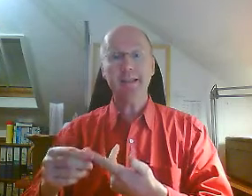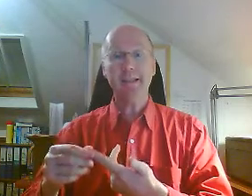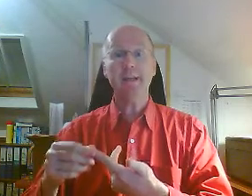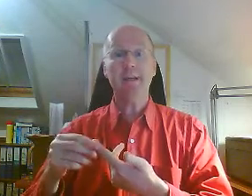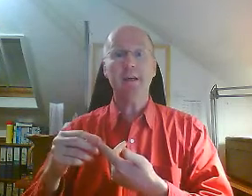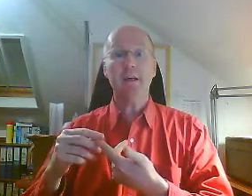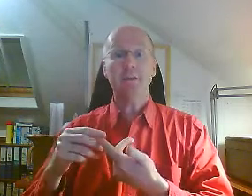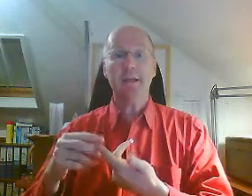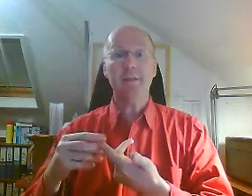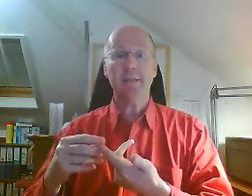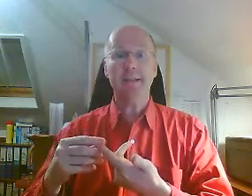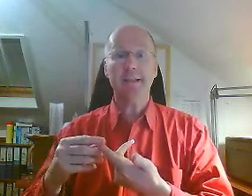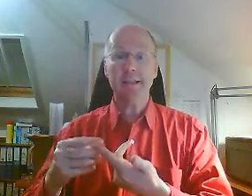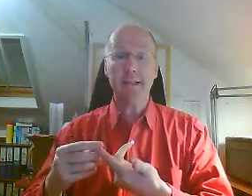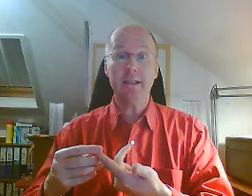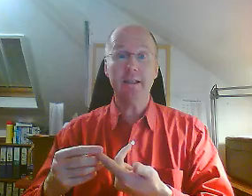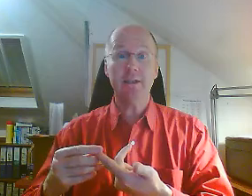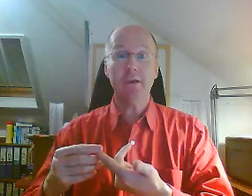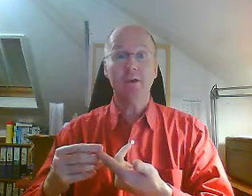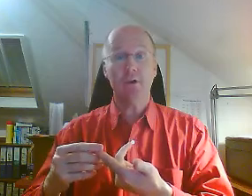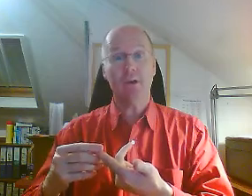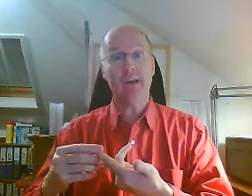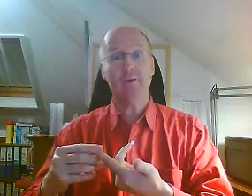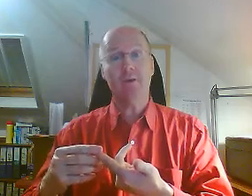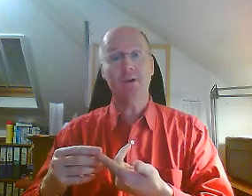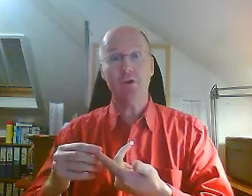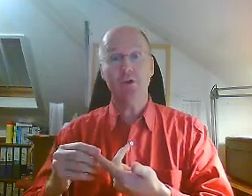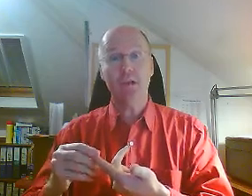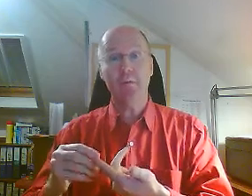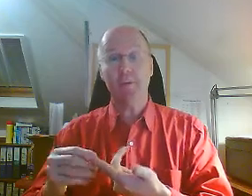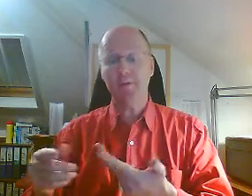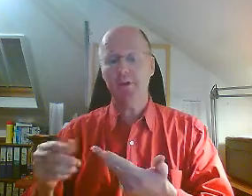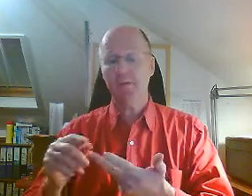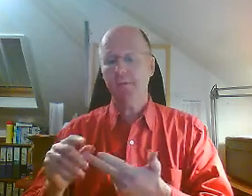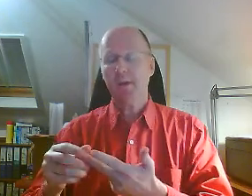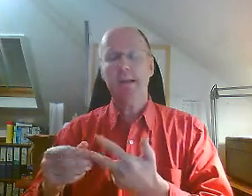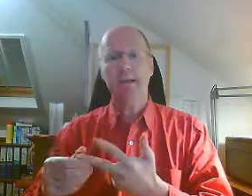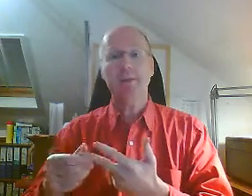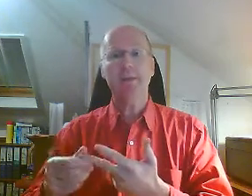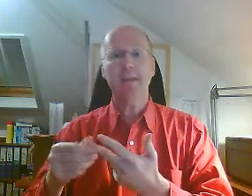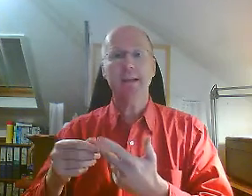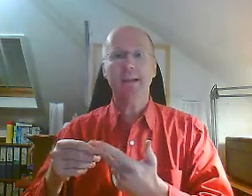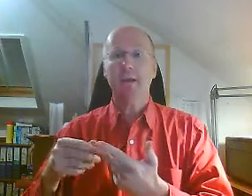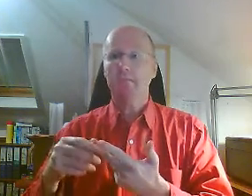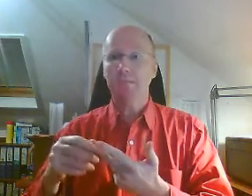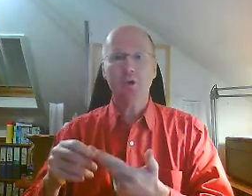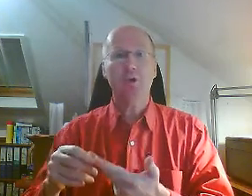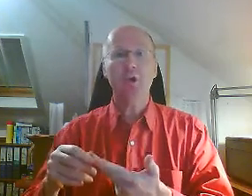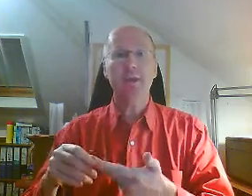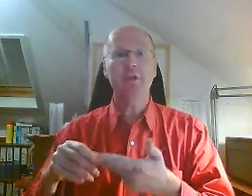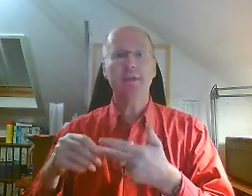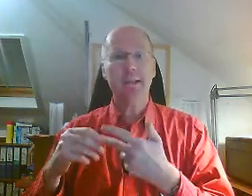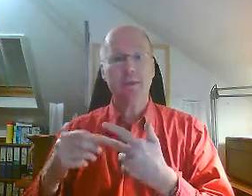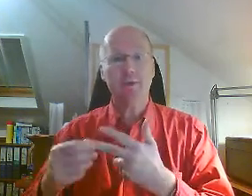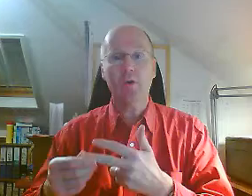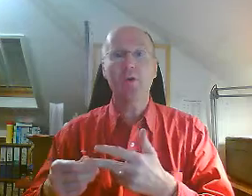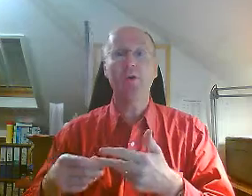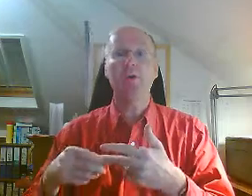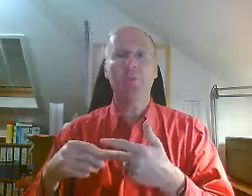Secondly, generating leads so that I can find new team members. And then thirdly, calling those leads, following up,